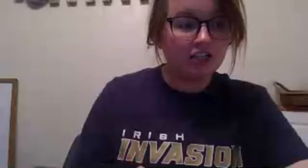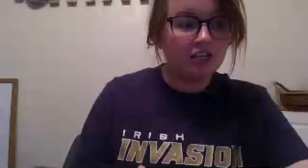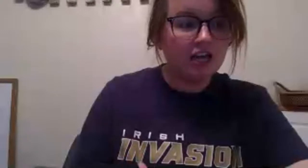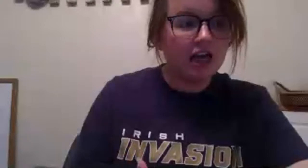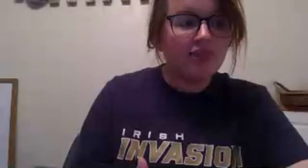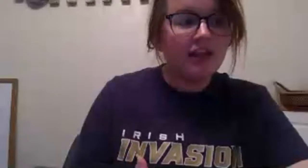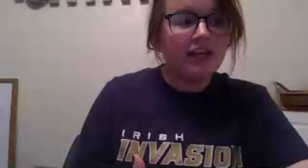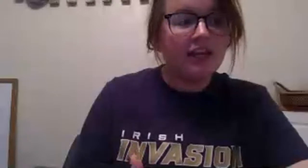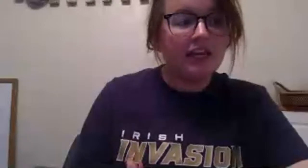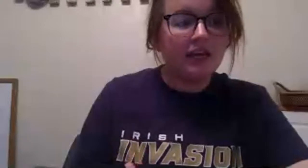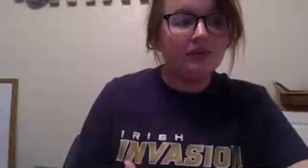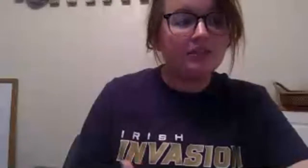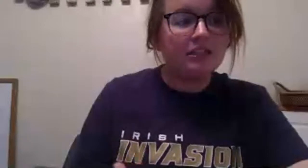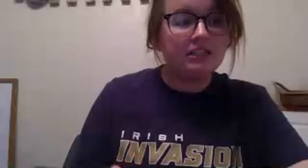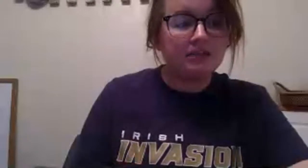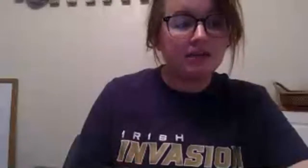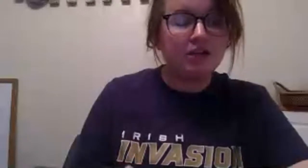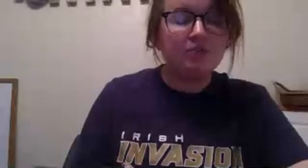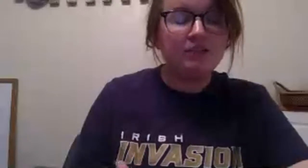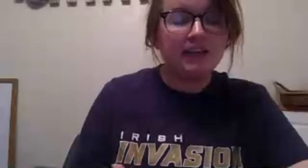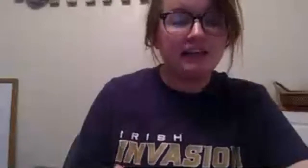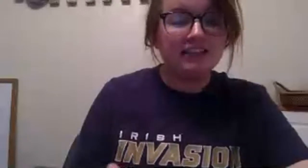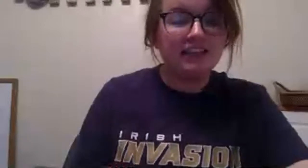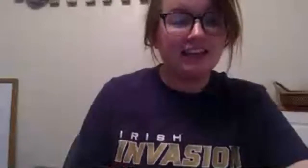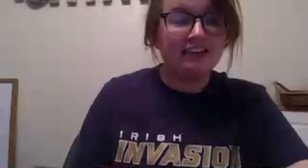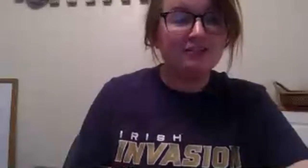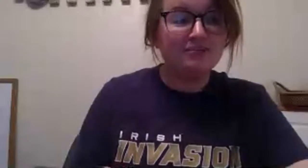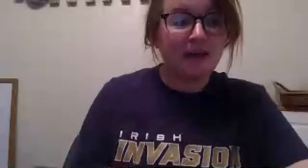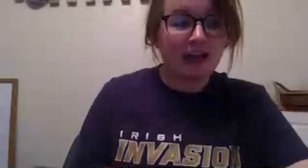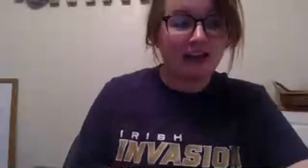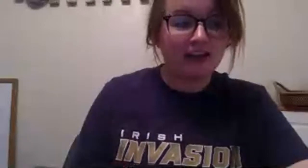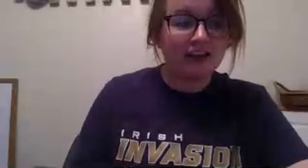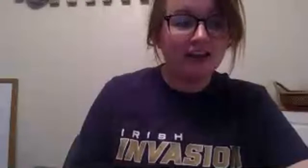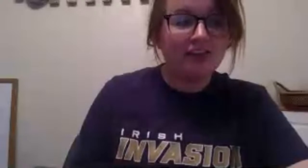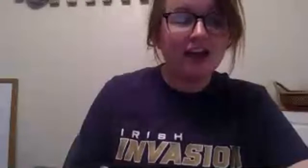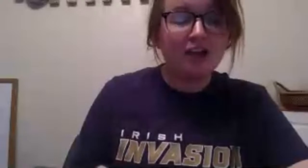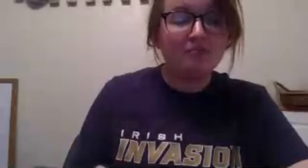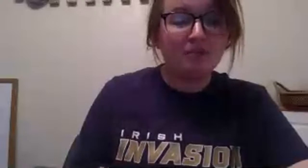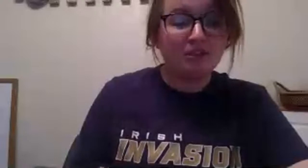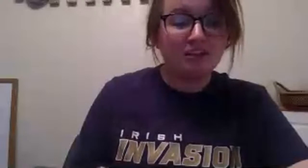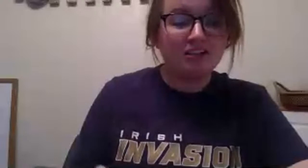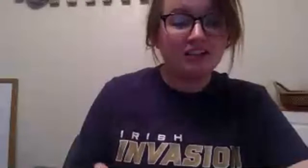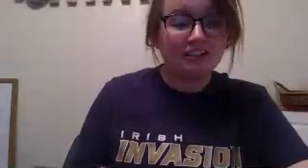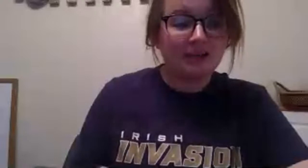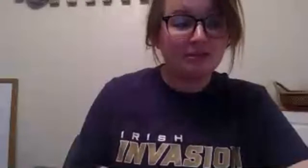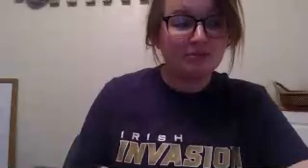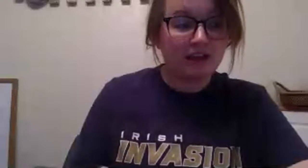that he was the demon who possessed the king's men that had murdered saint thomas beckett